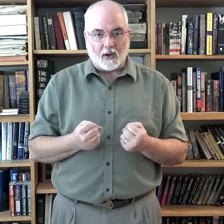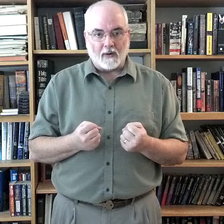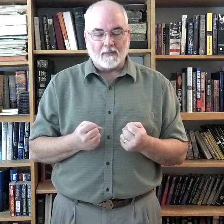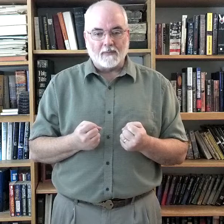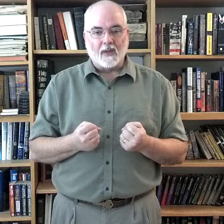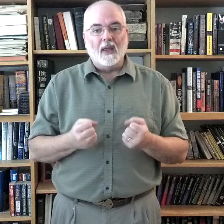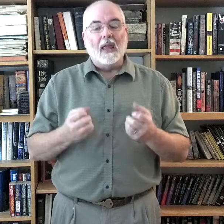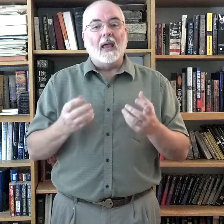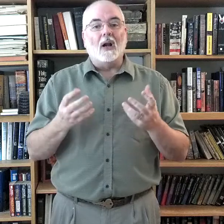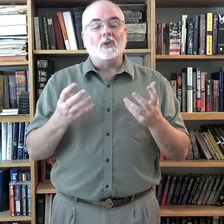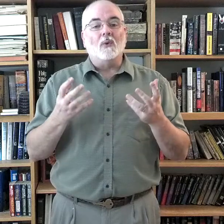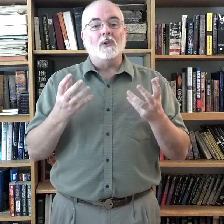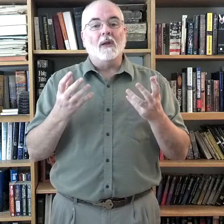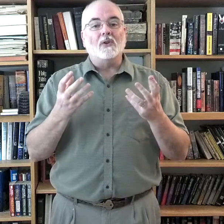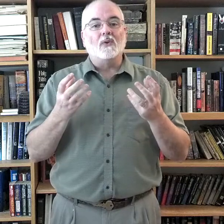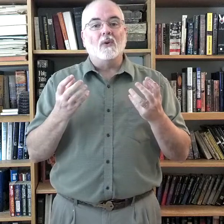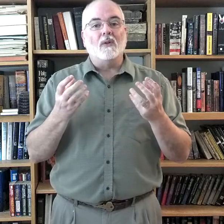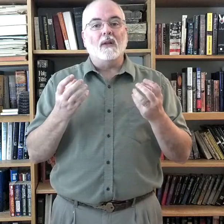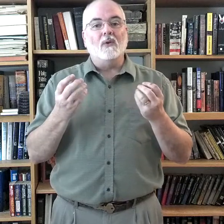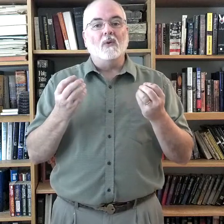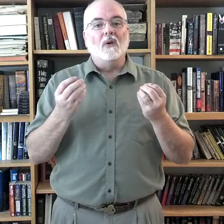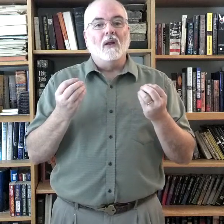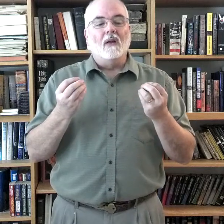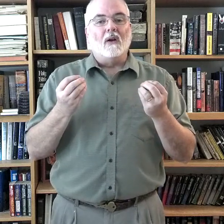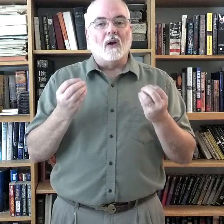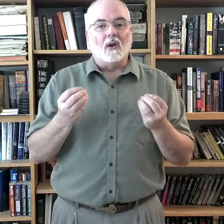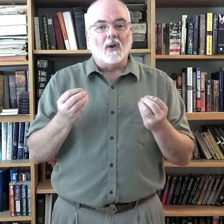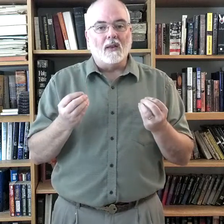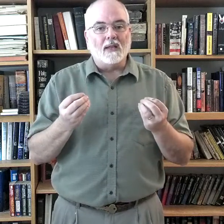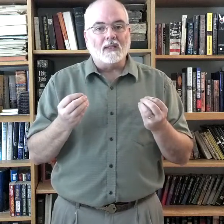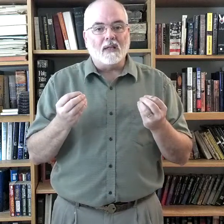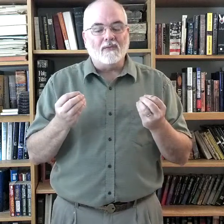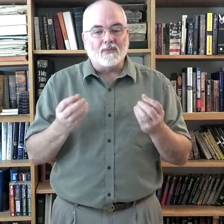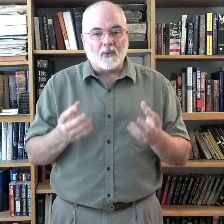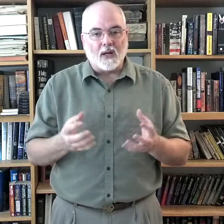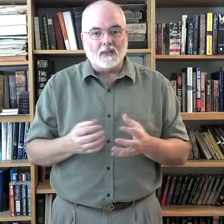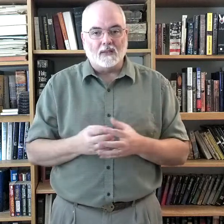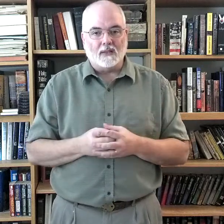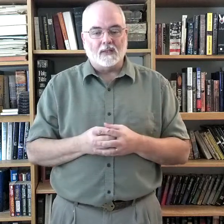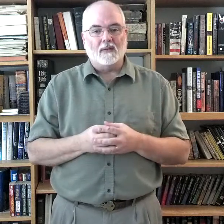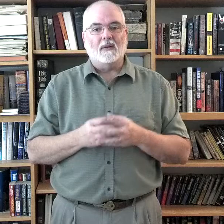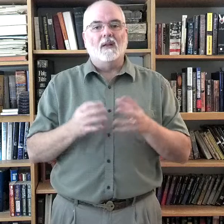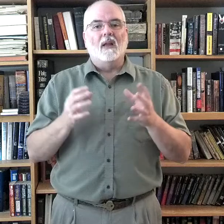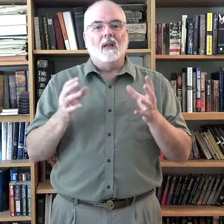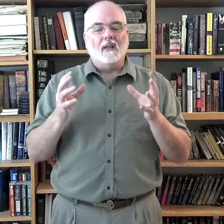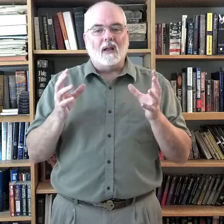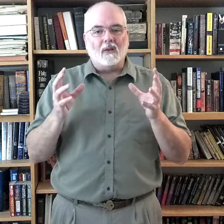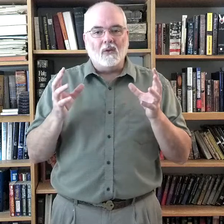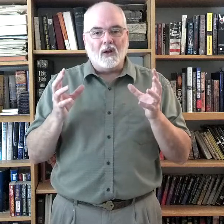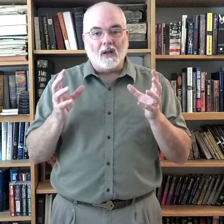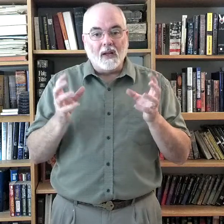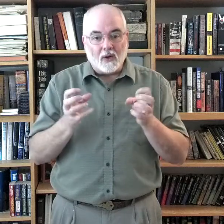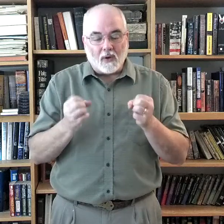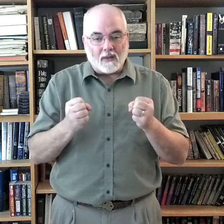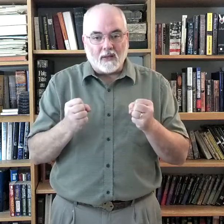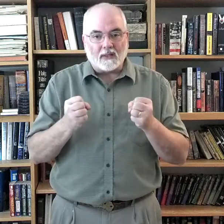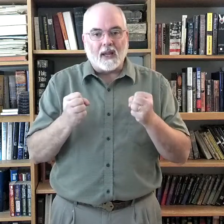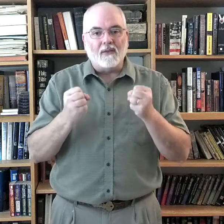And I also want you to make sure that you are learning this in phrases. That you can integrate this and